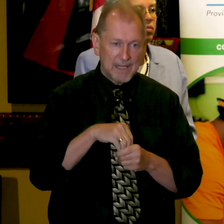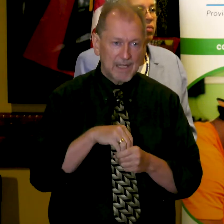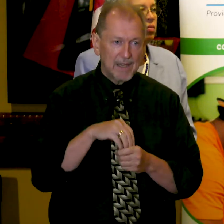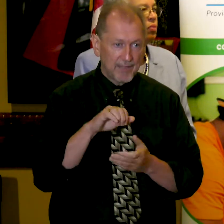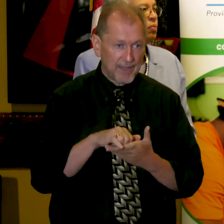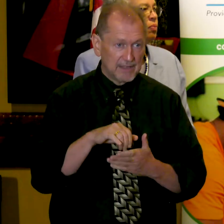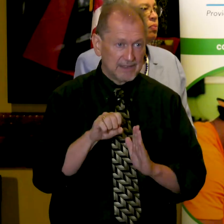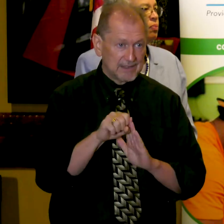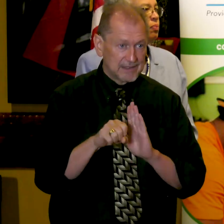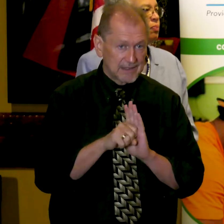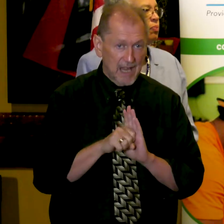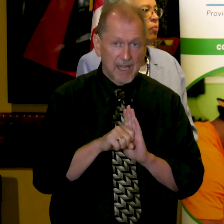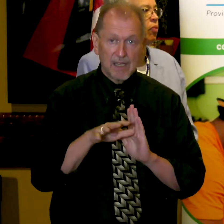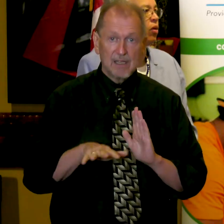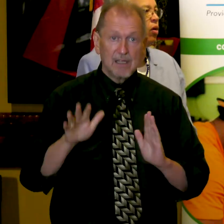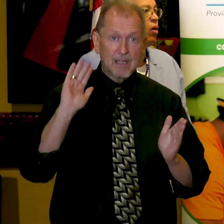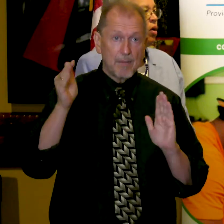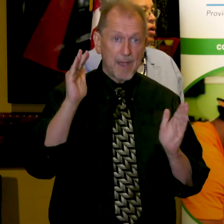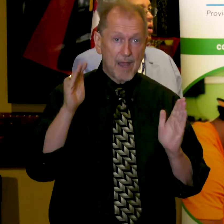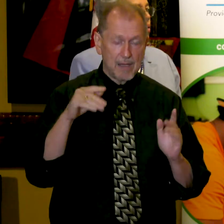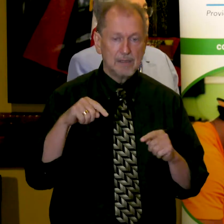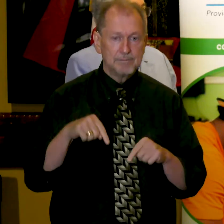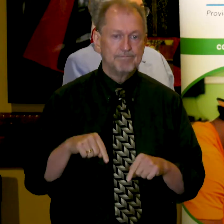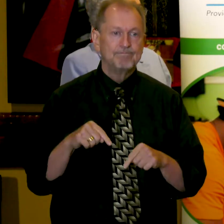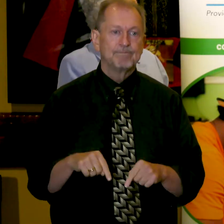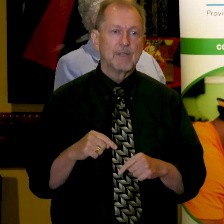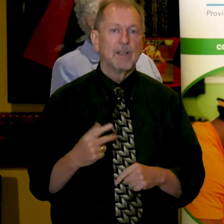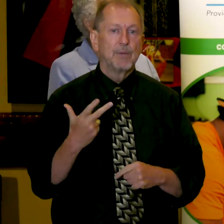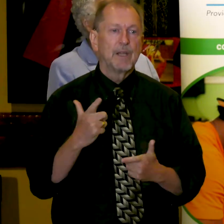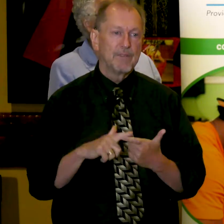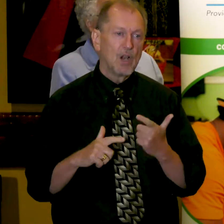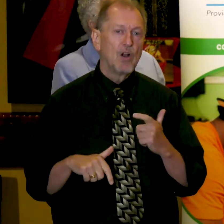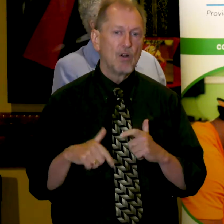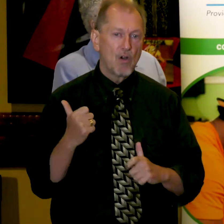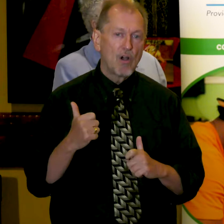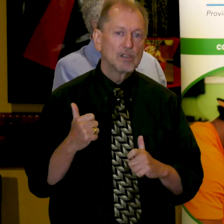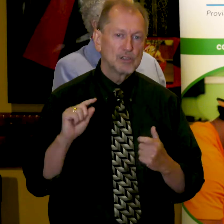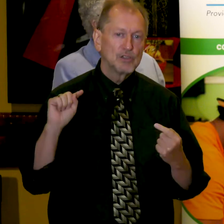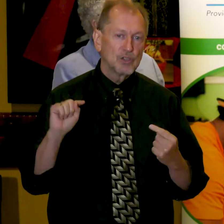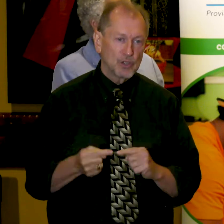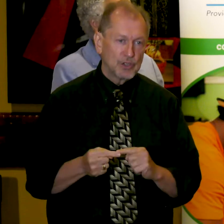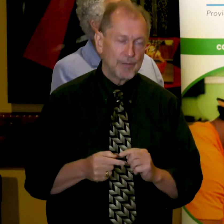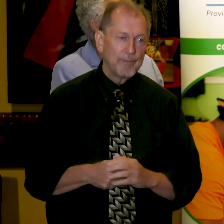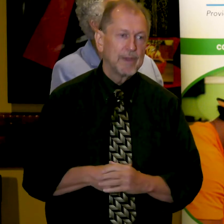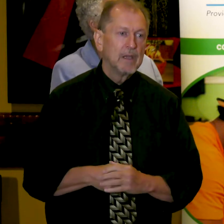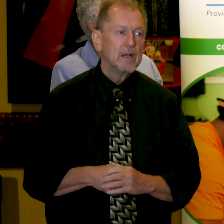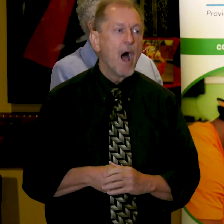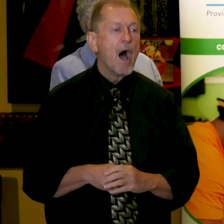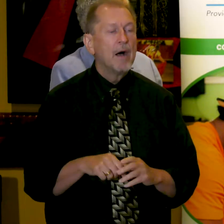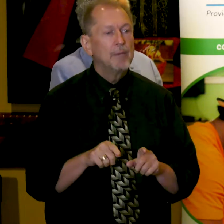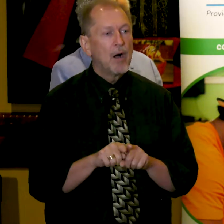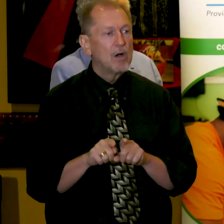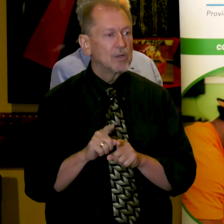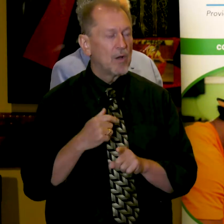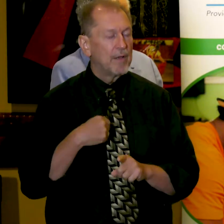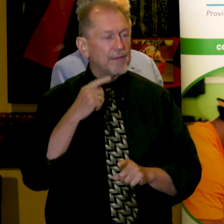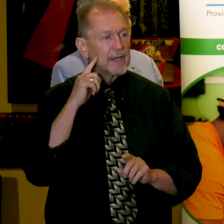saw three of those. And that was consistent. But I think that that was the beauty